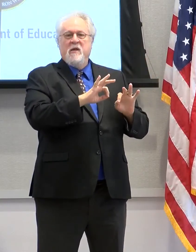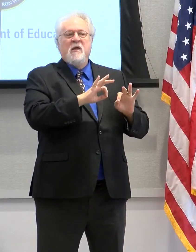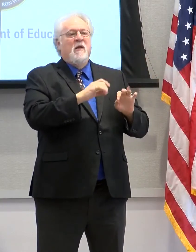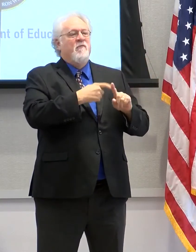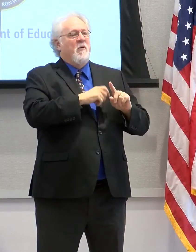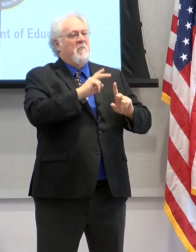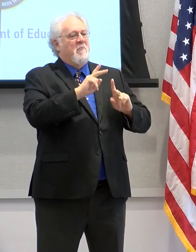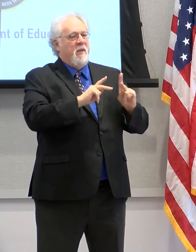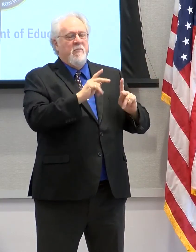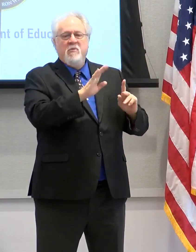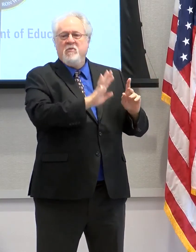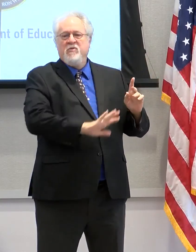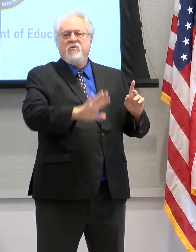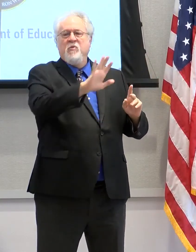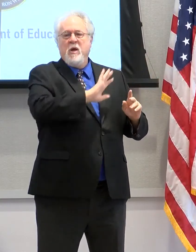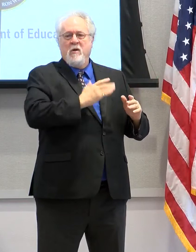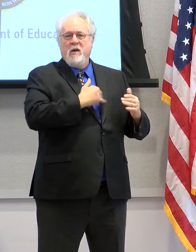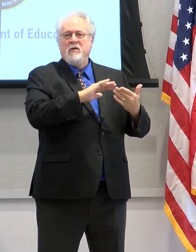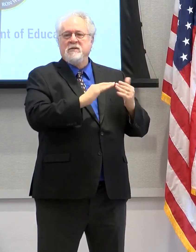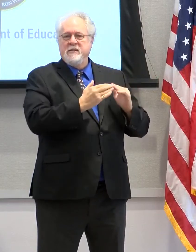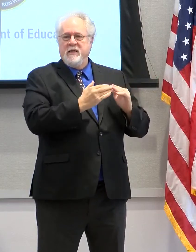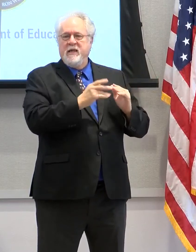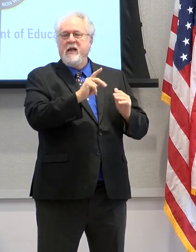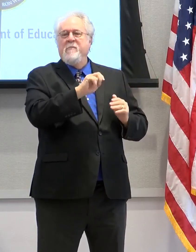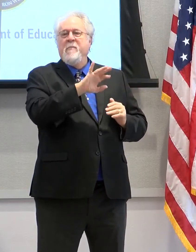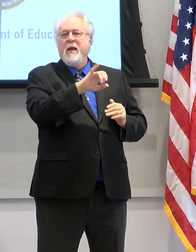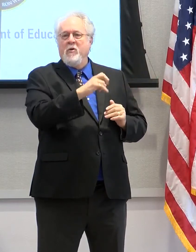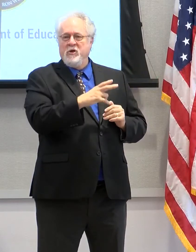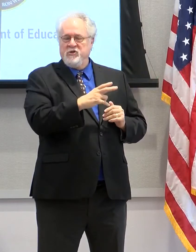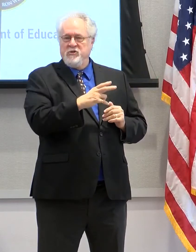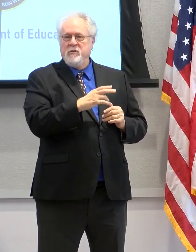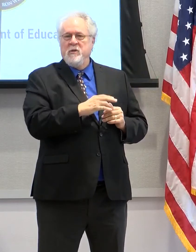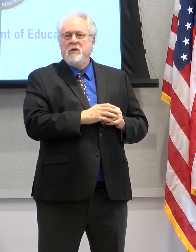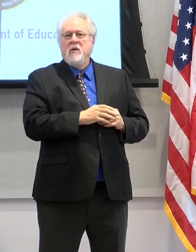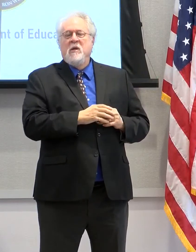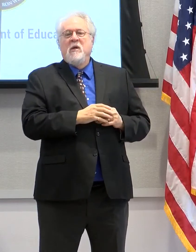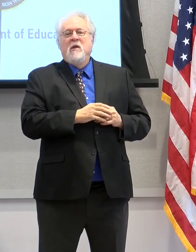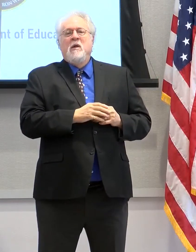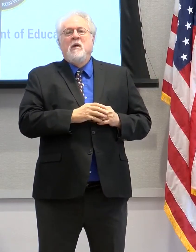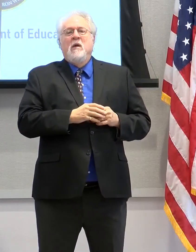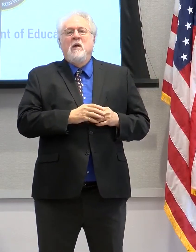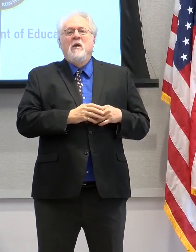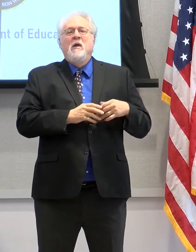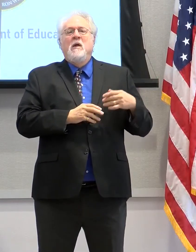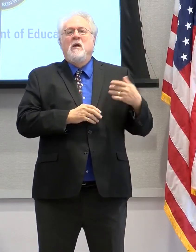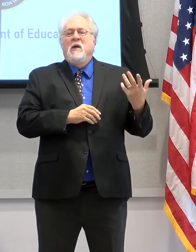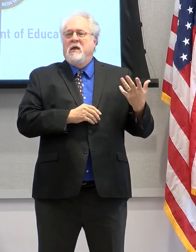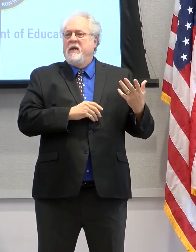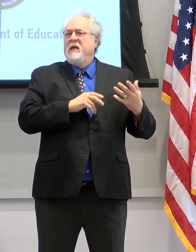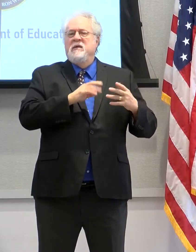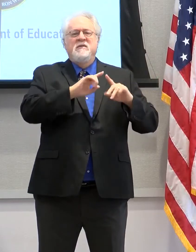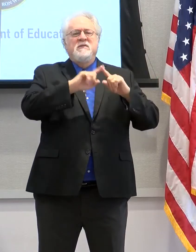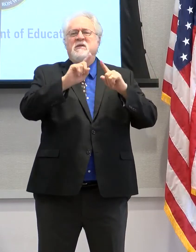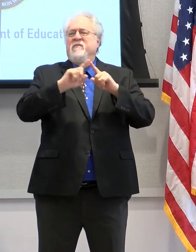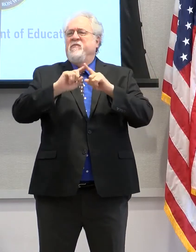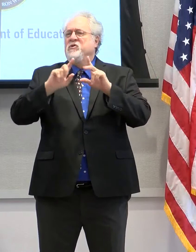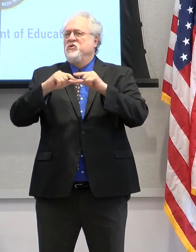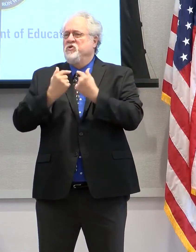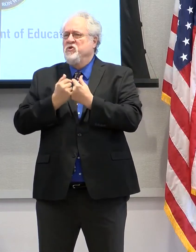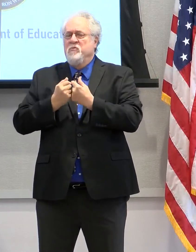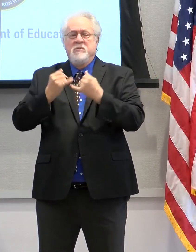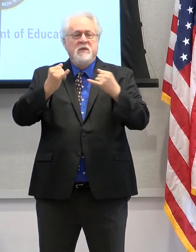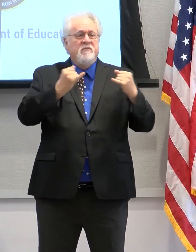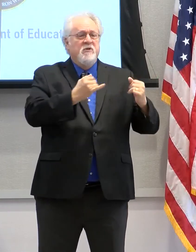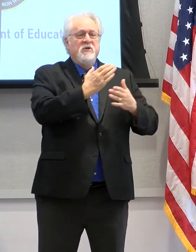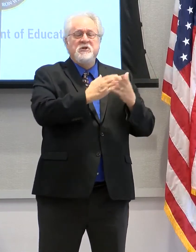citizens throughout our city and parish, diverse groups of individuals. Many you may know,